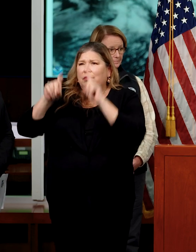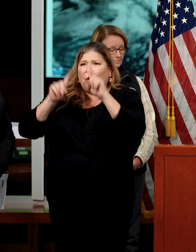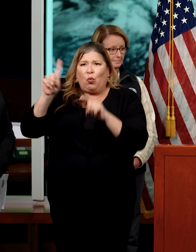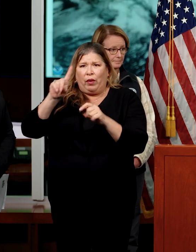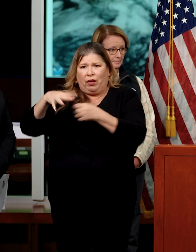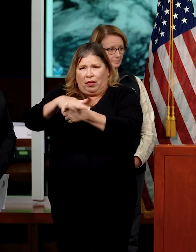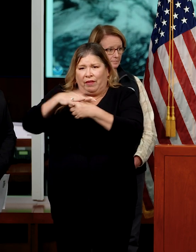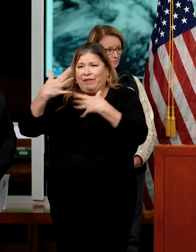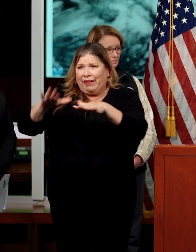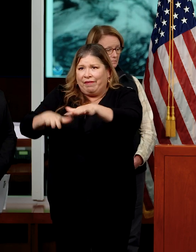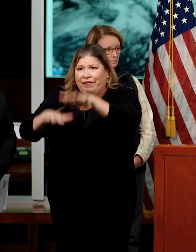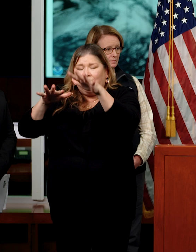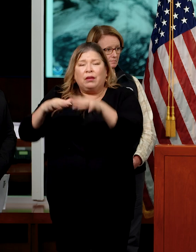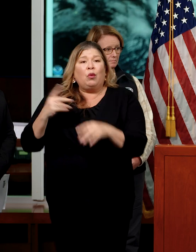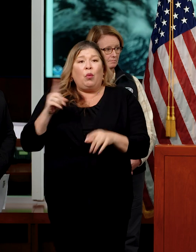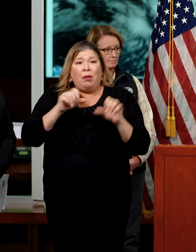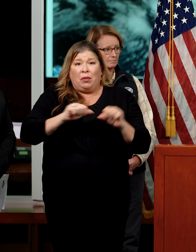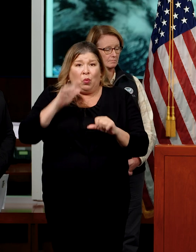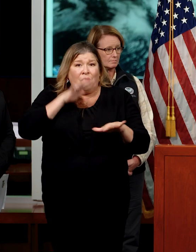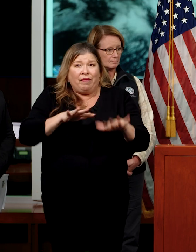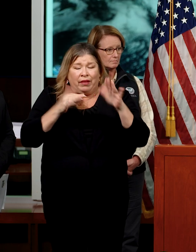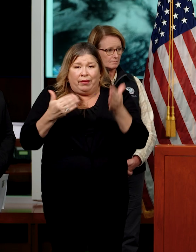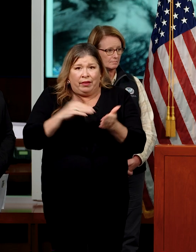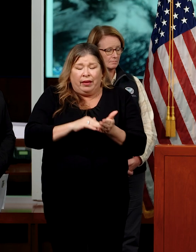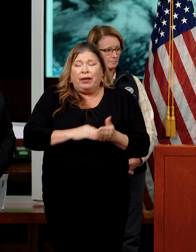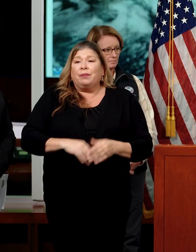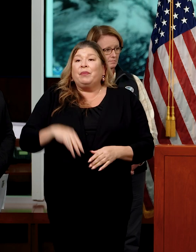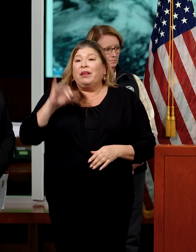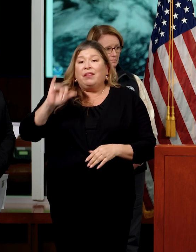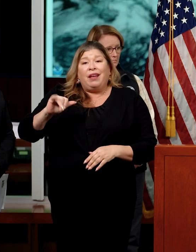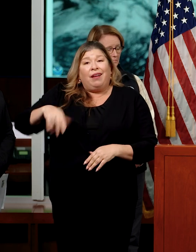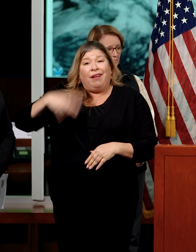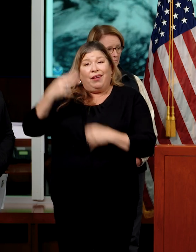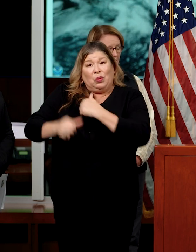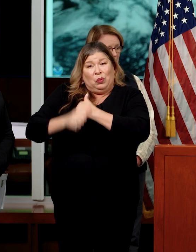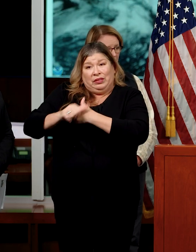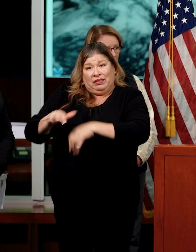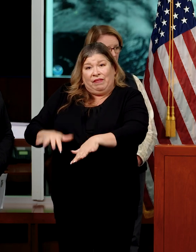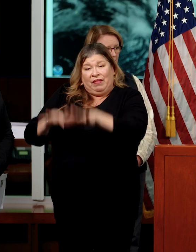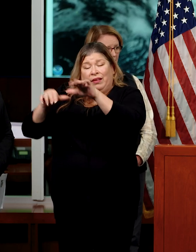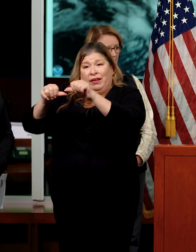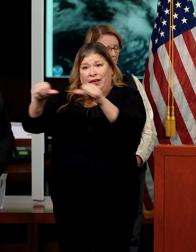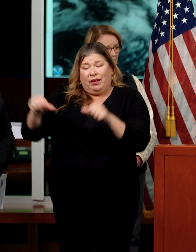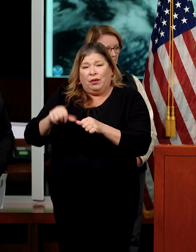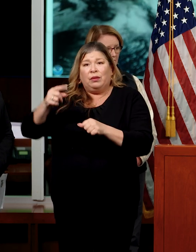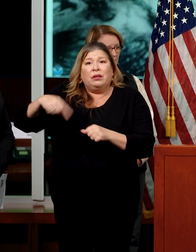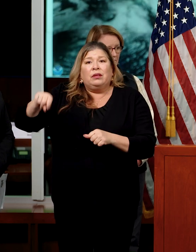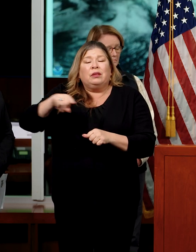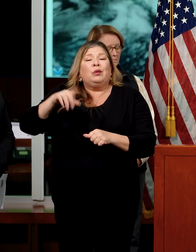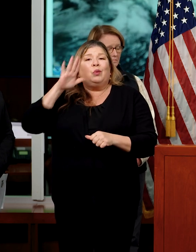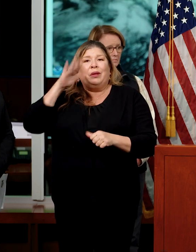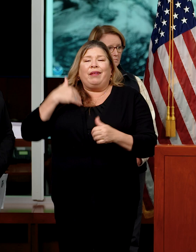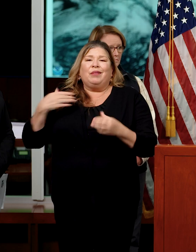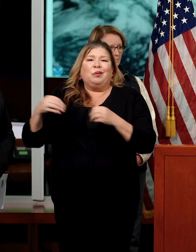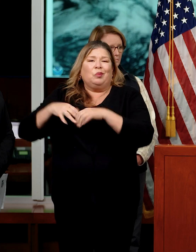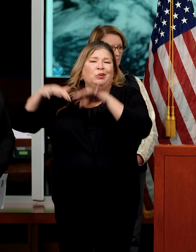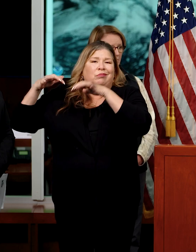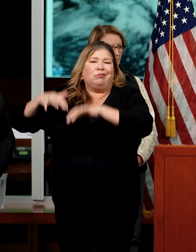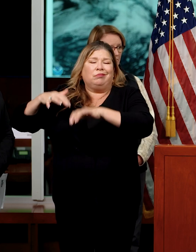again. Again, most of the high-risk areas are going to see more storms